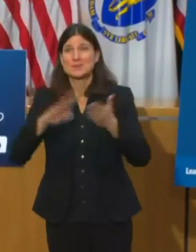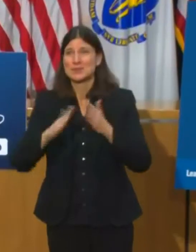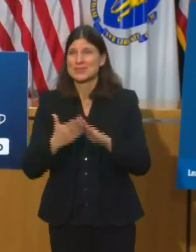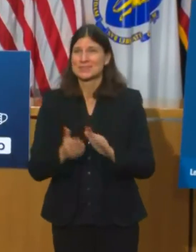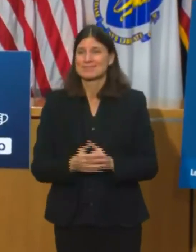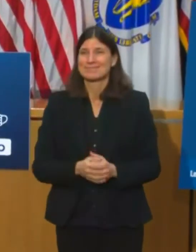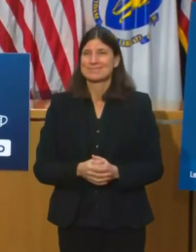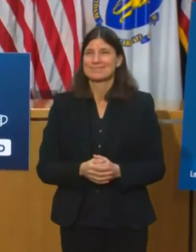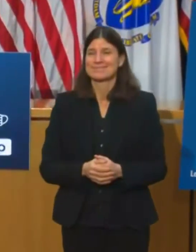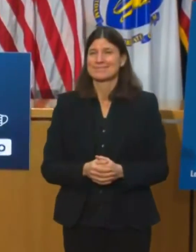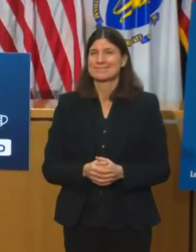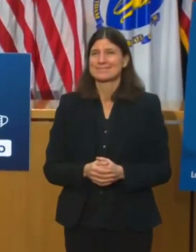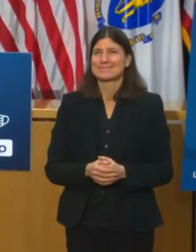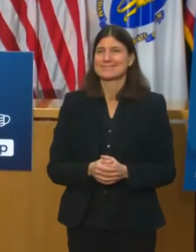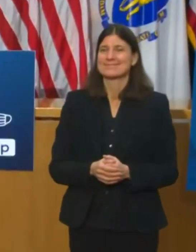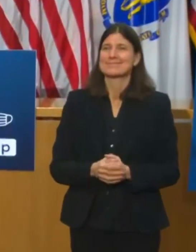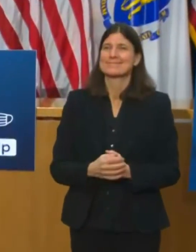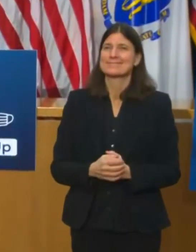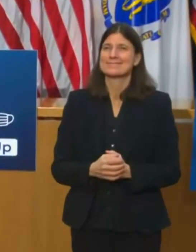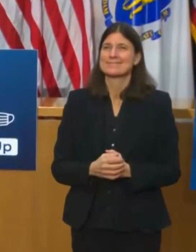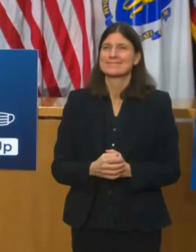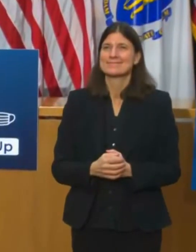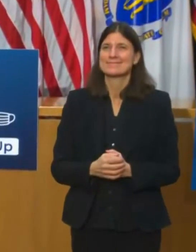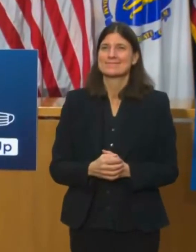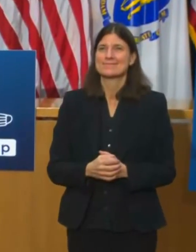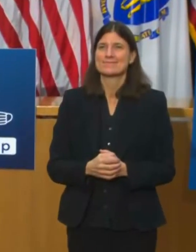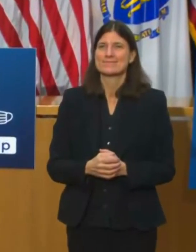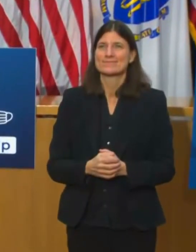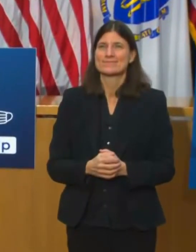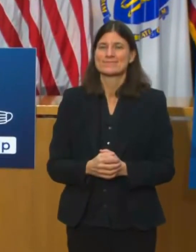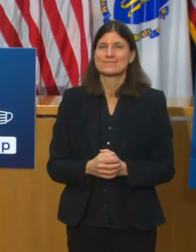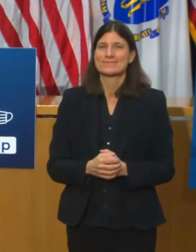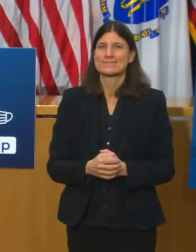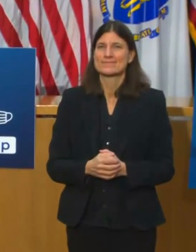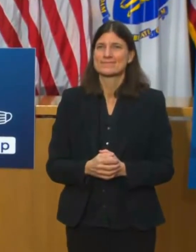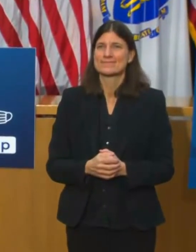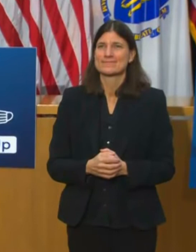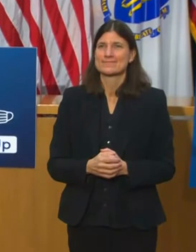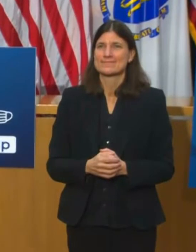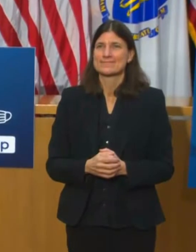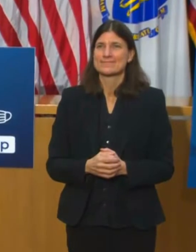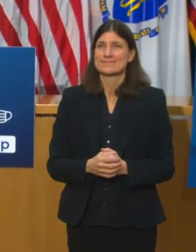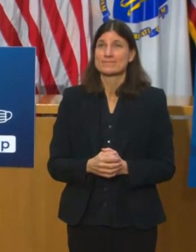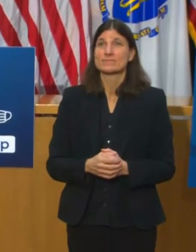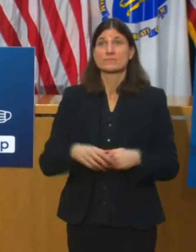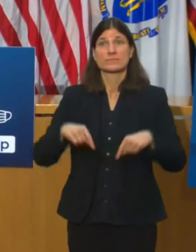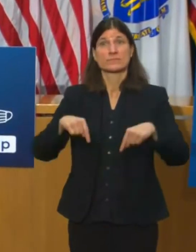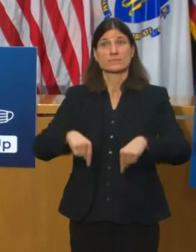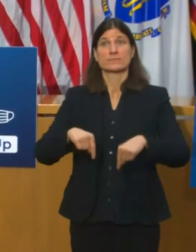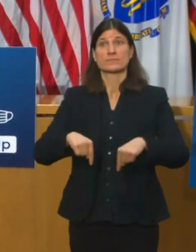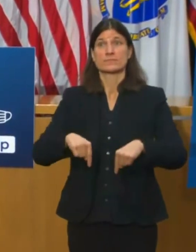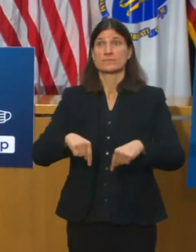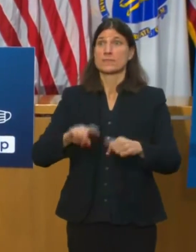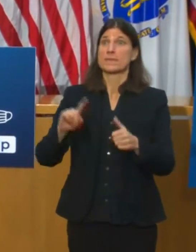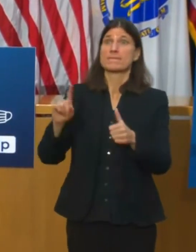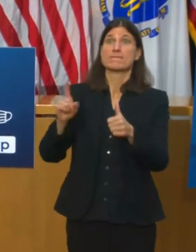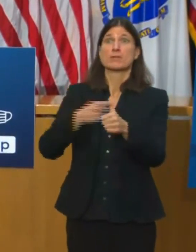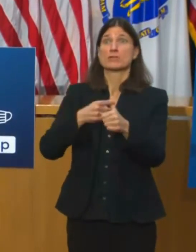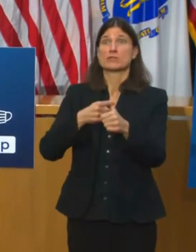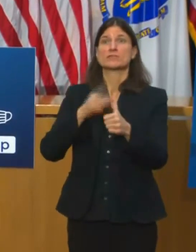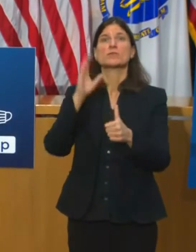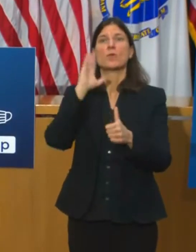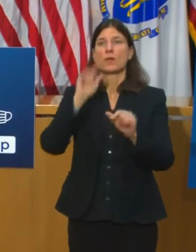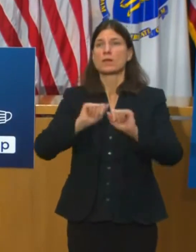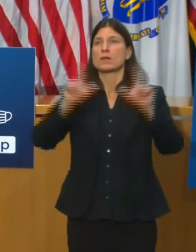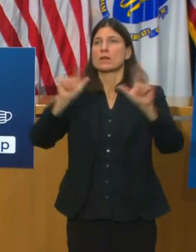This is the first in a series of public awareness and engagement that rolls out during this phase. We plan this campaign, as you heard the